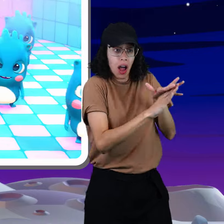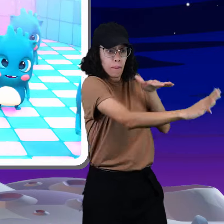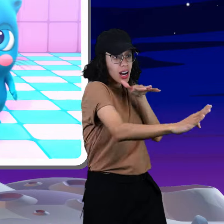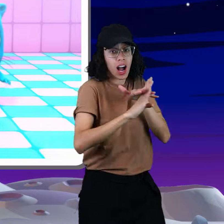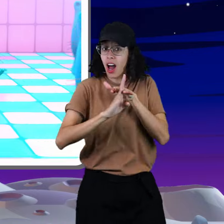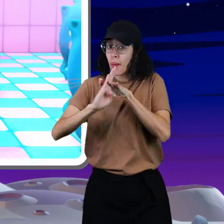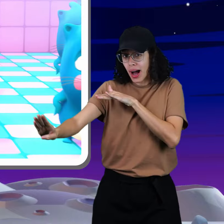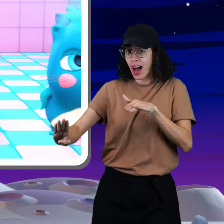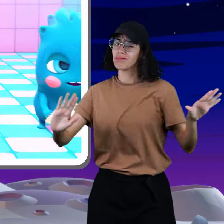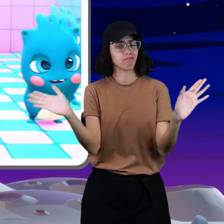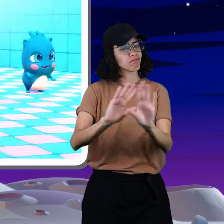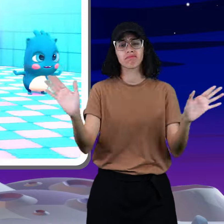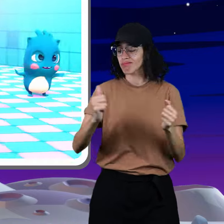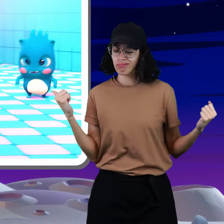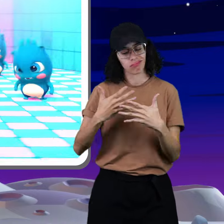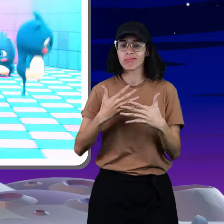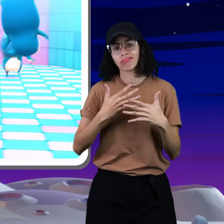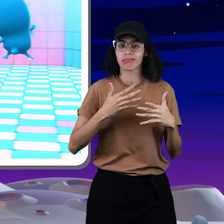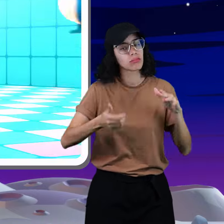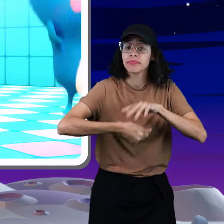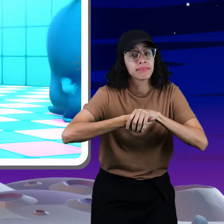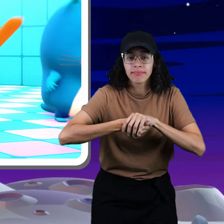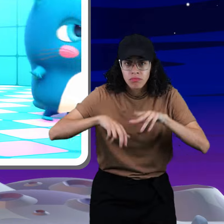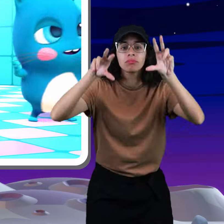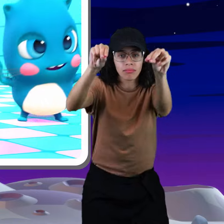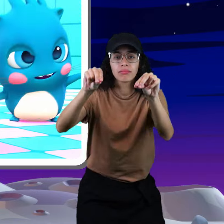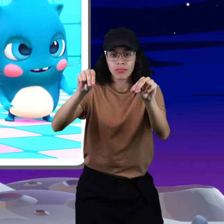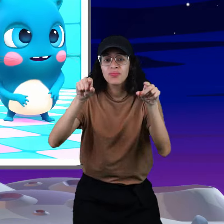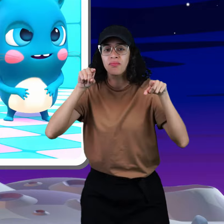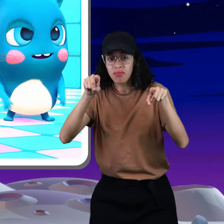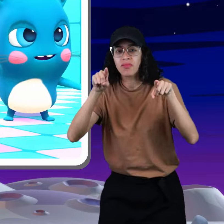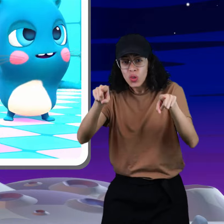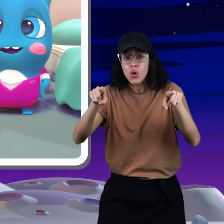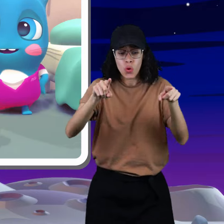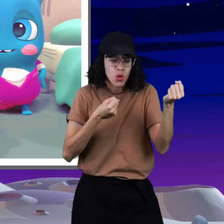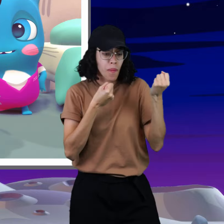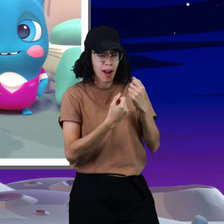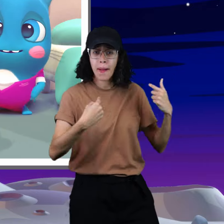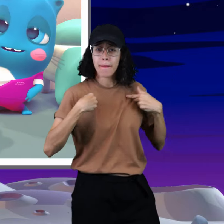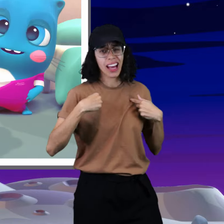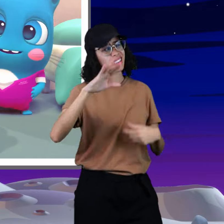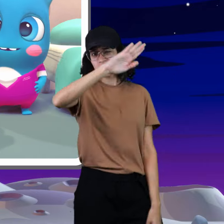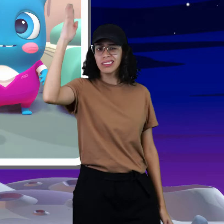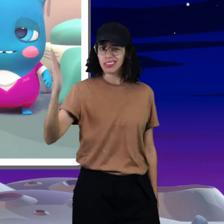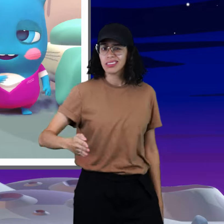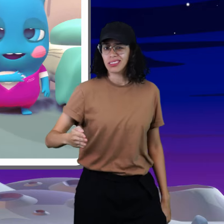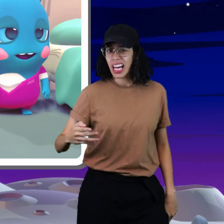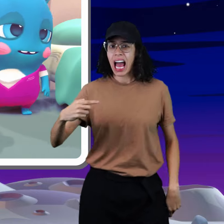nothing, get your friends, tell them I ain't laying low You was never really rooting for me anyway